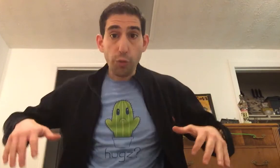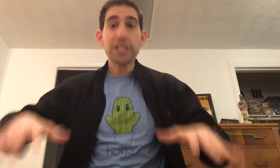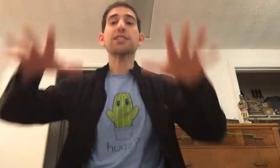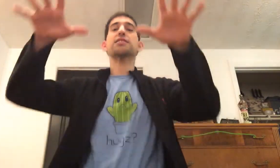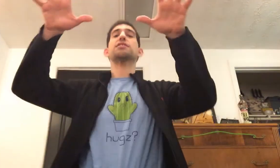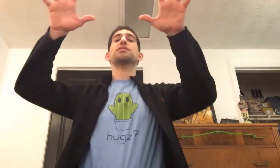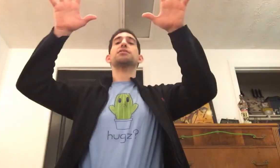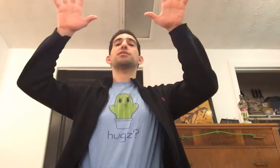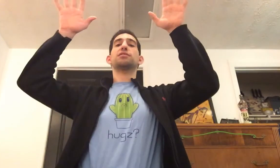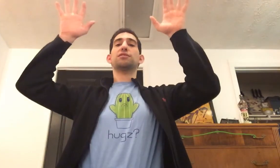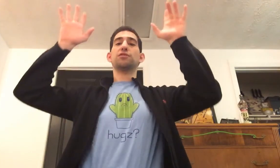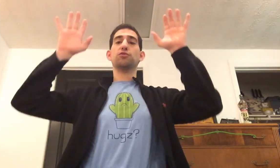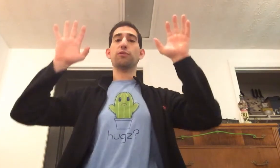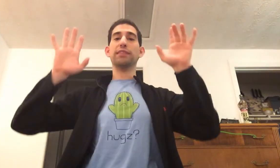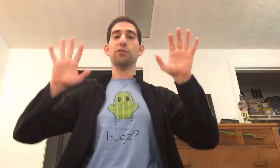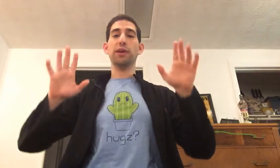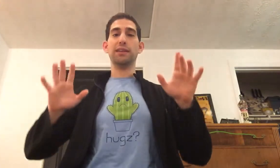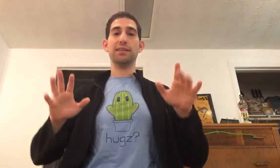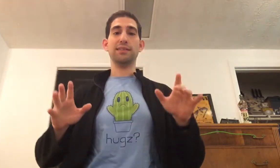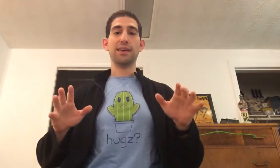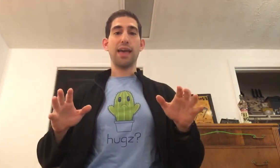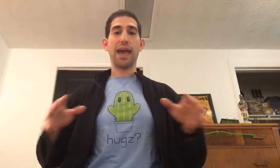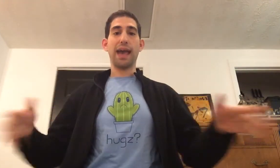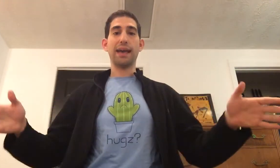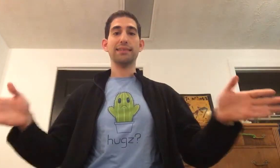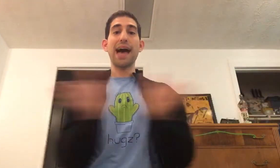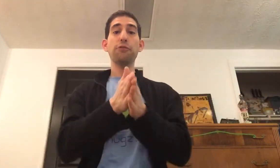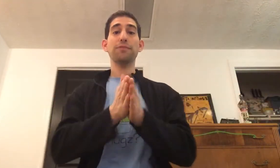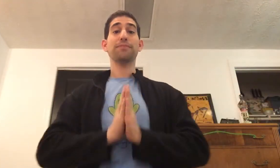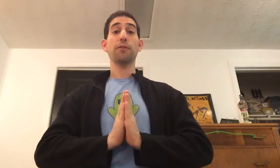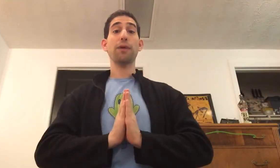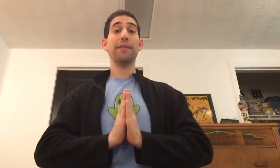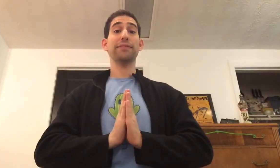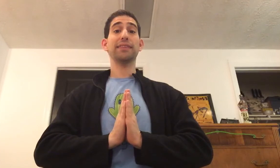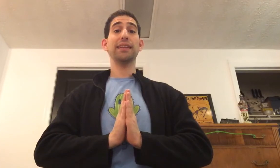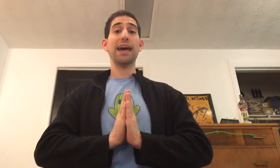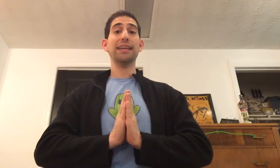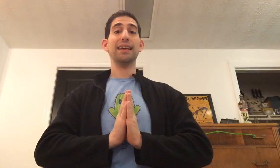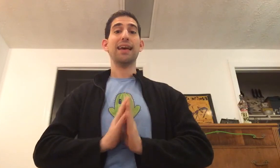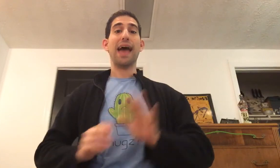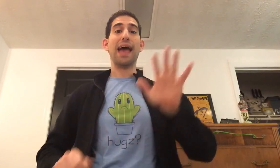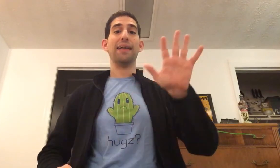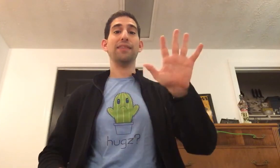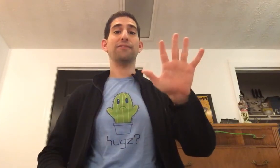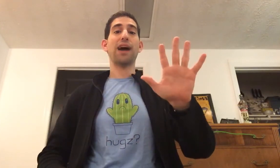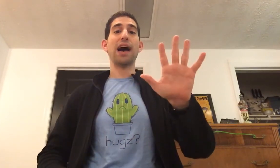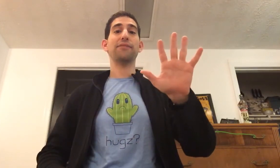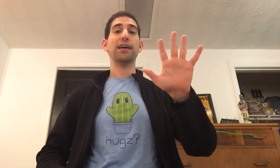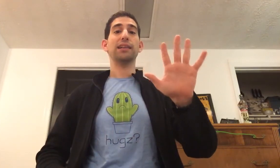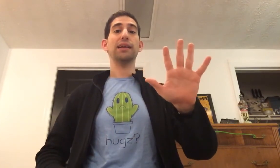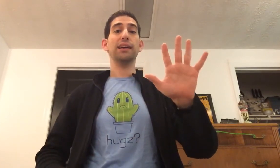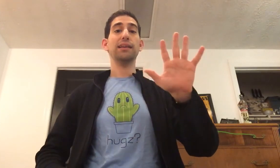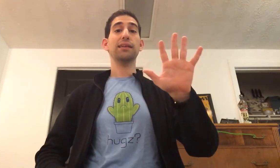whoosh, went the wind, And out went the light, And the five little